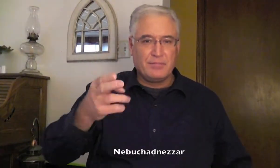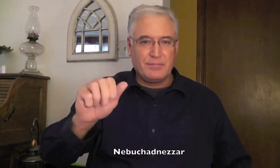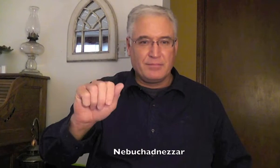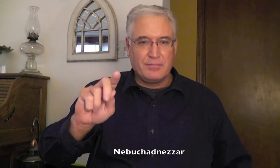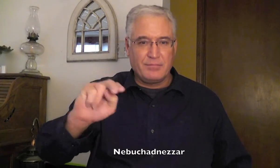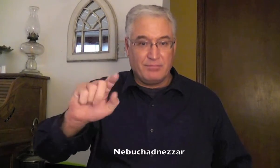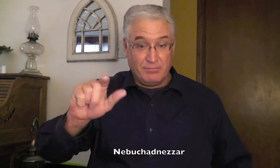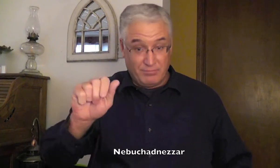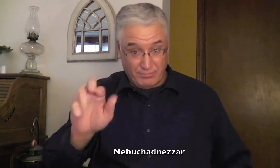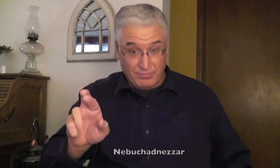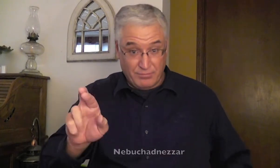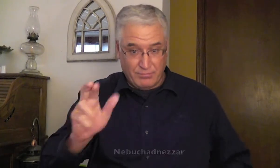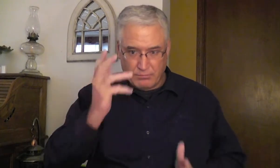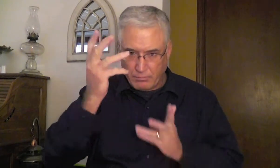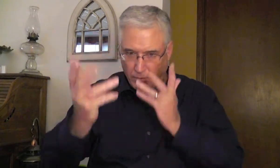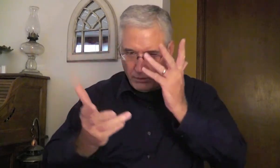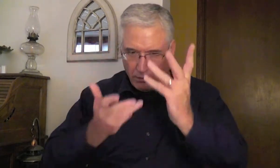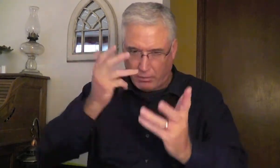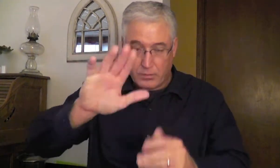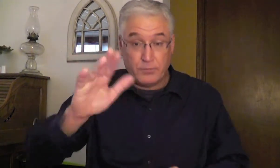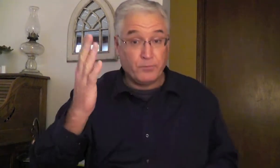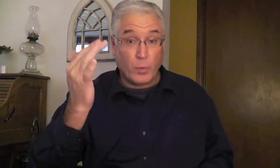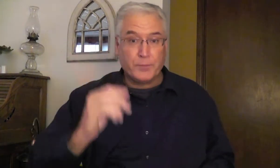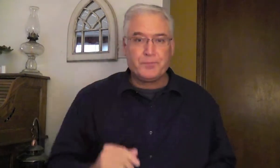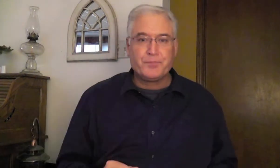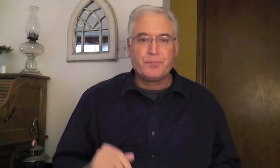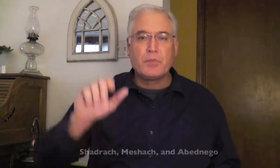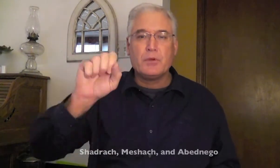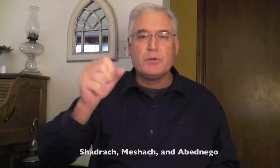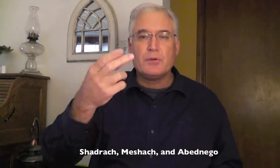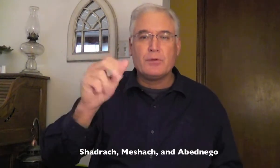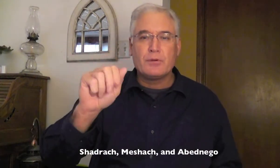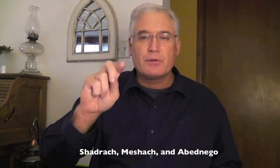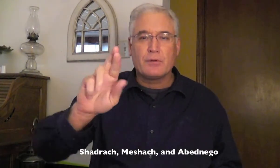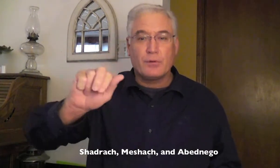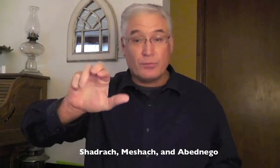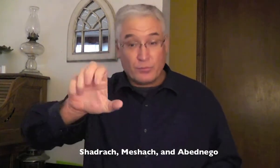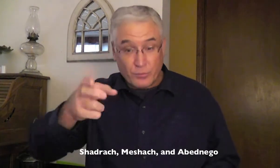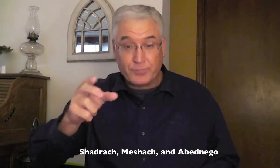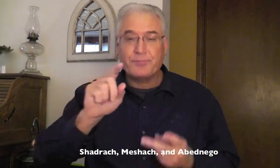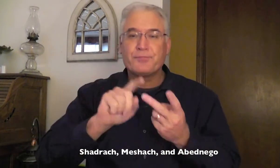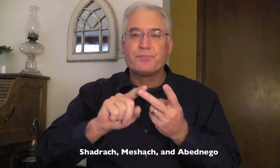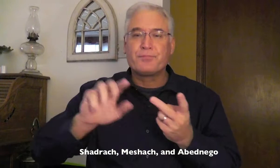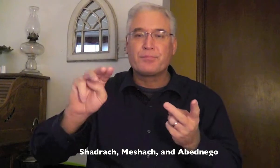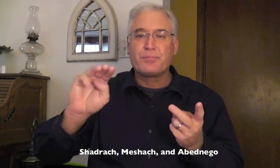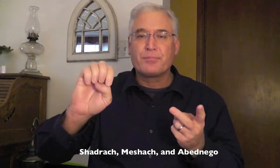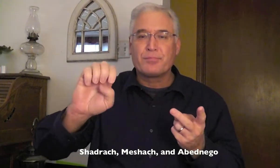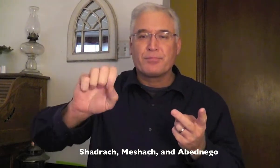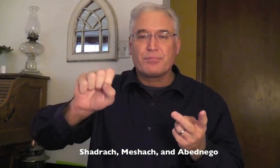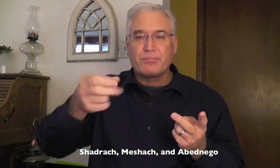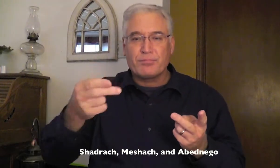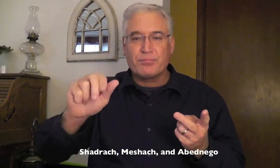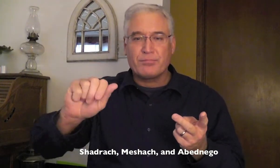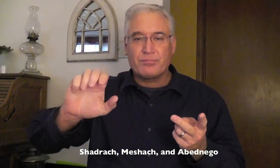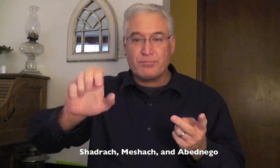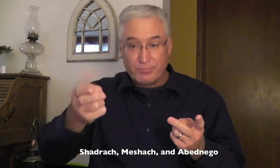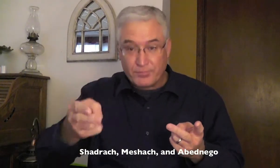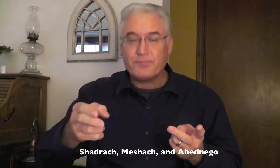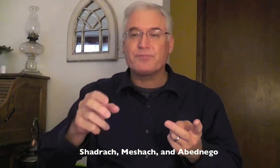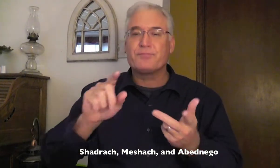King Nebuchadnezzar, he was very embarrassed. Why? Because Shadrach, Meshach,